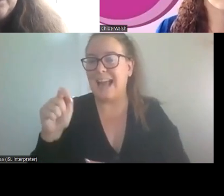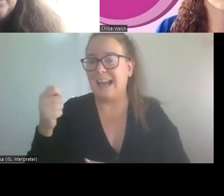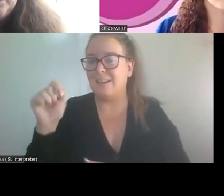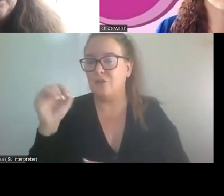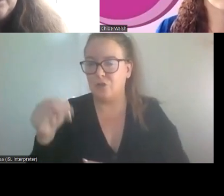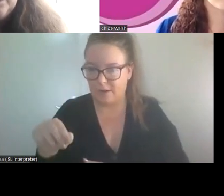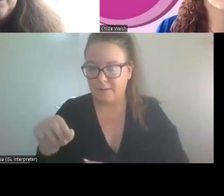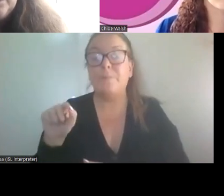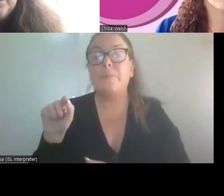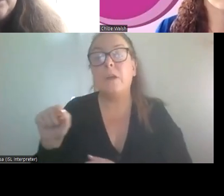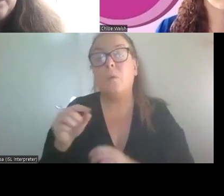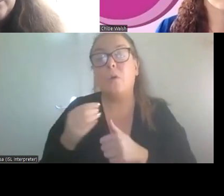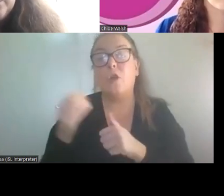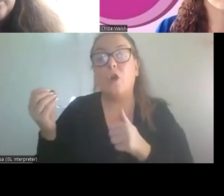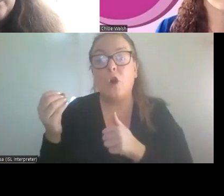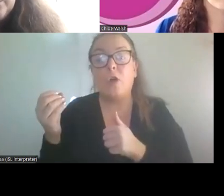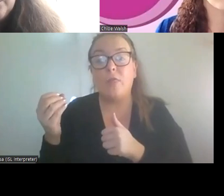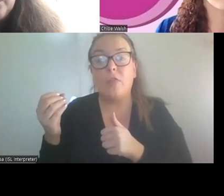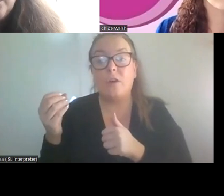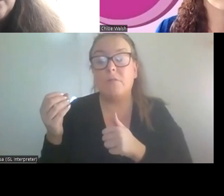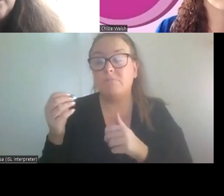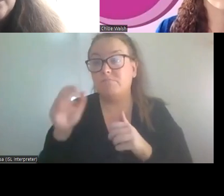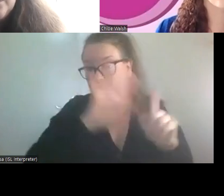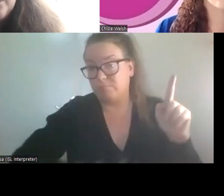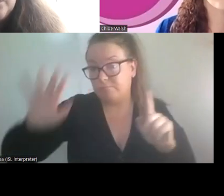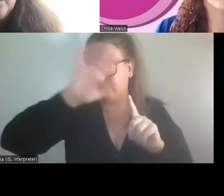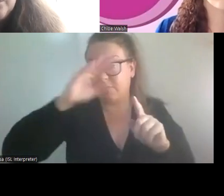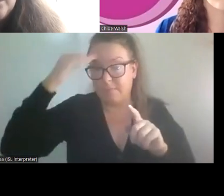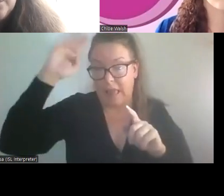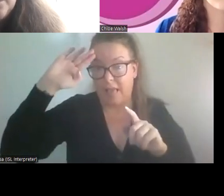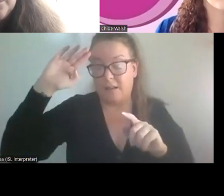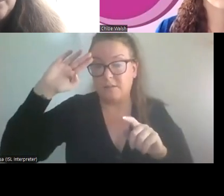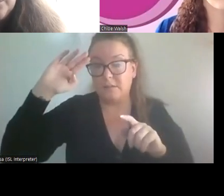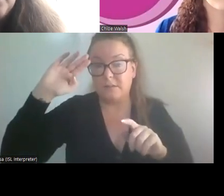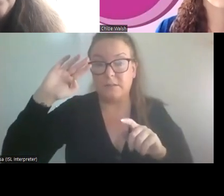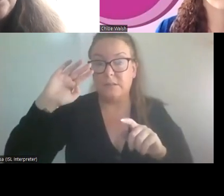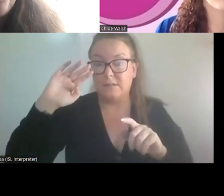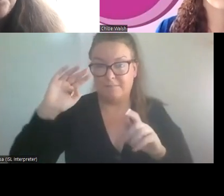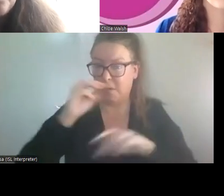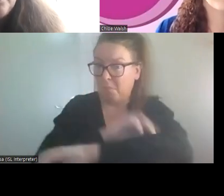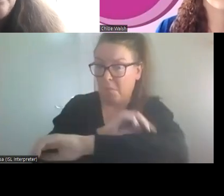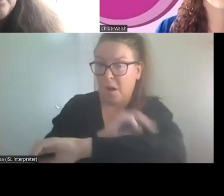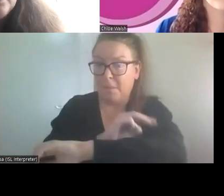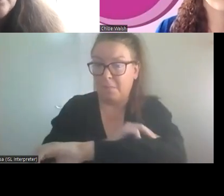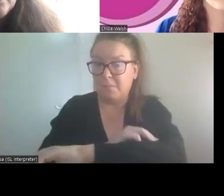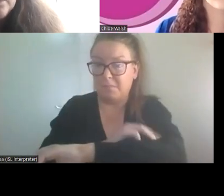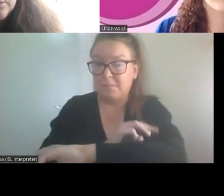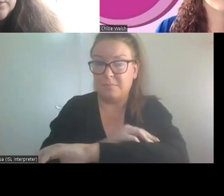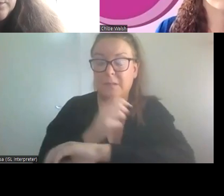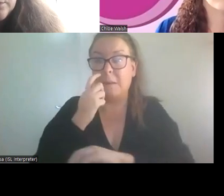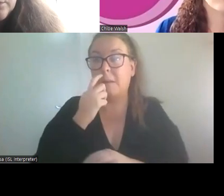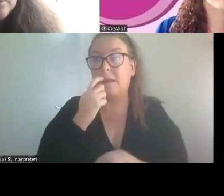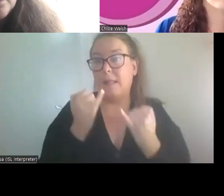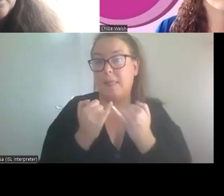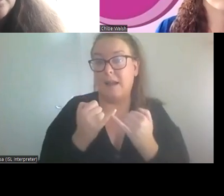in Ireland, it can be a problem to receive a couple hundred Euro one week. And then the